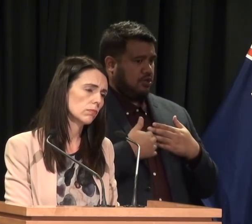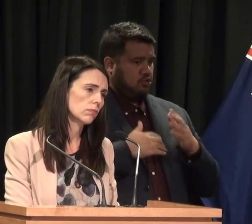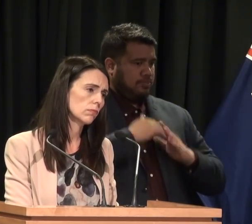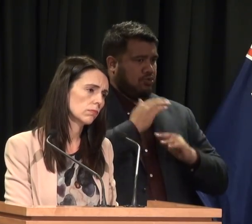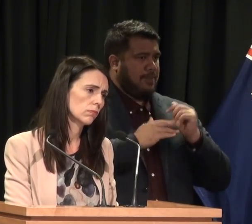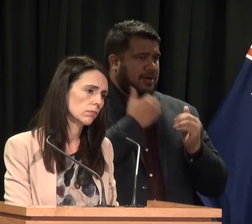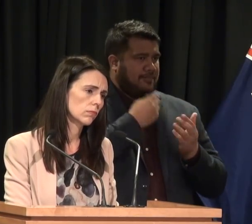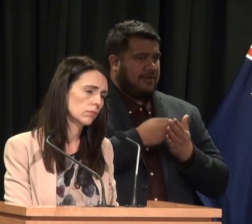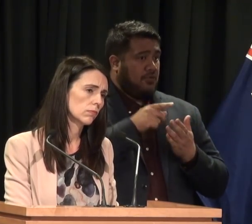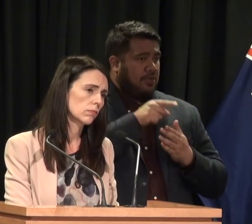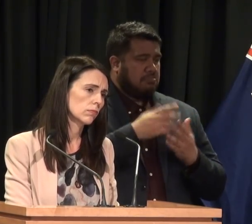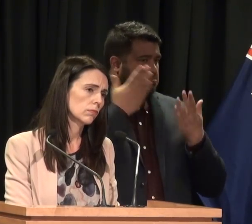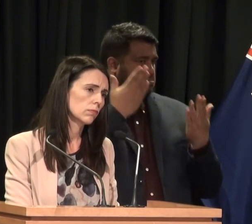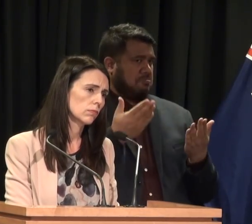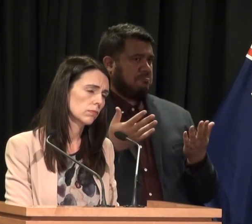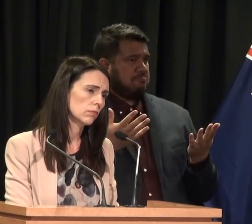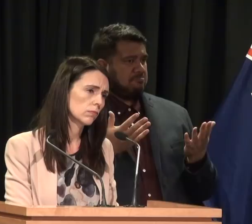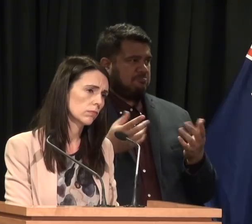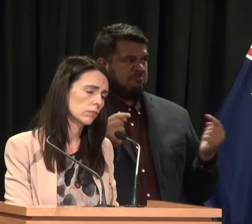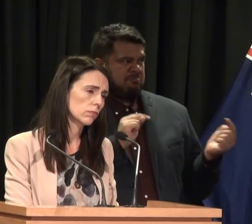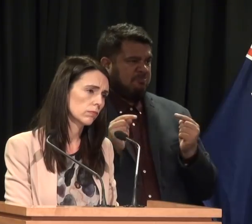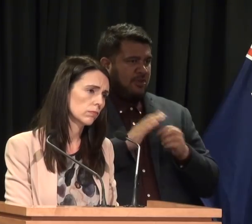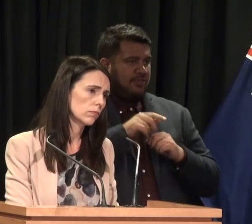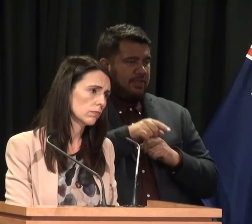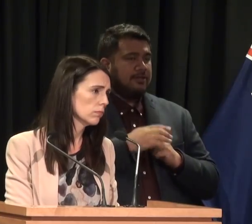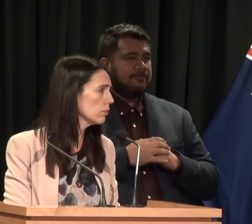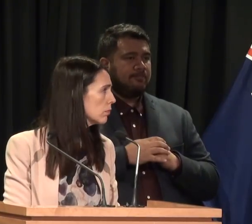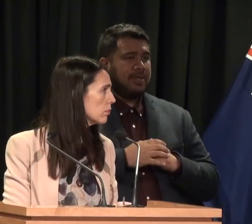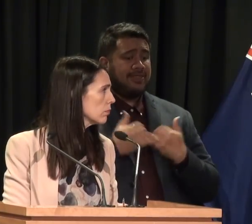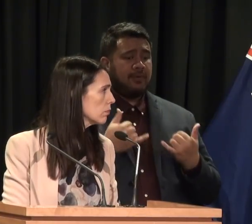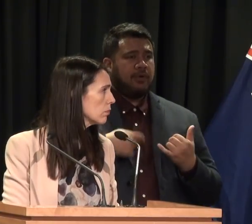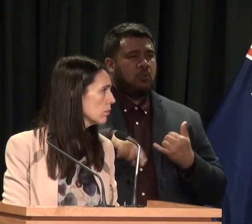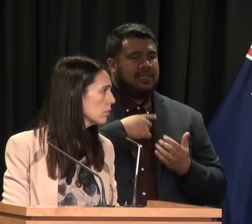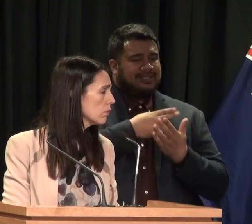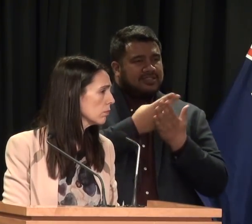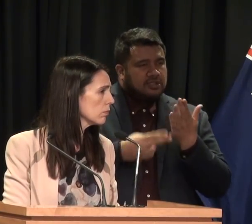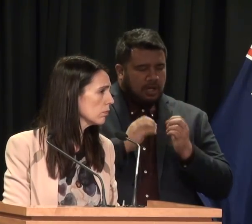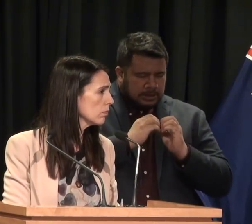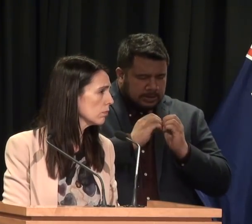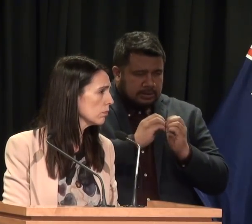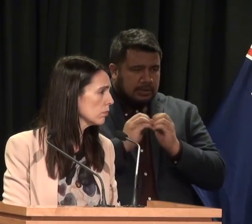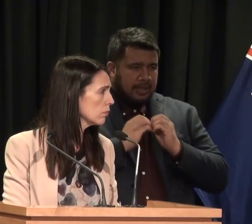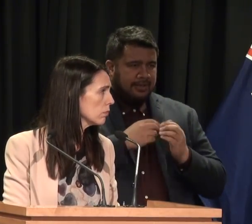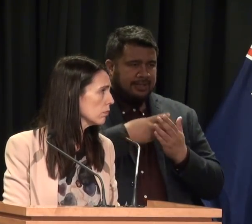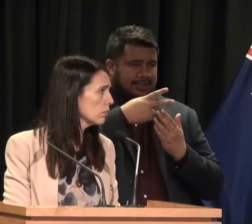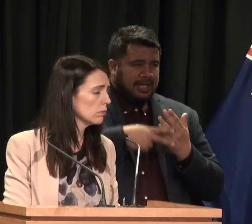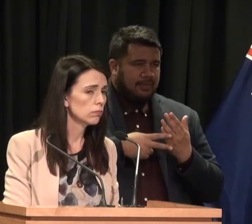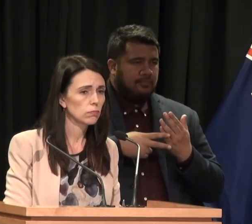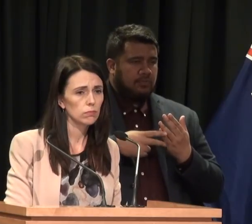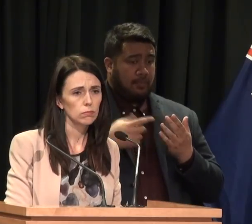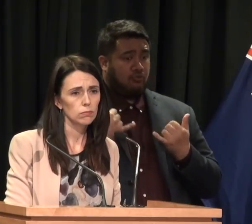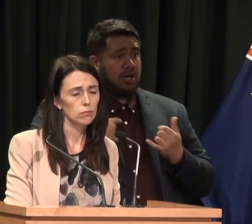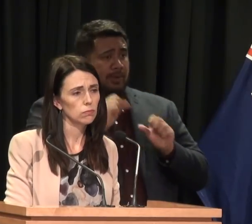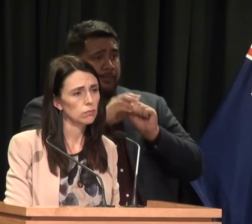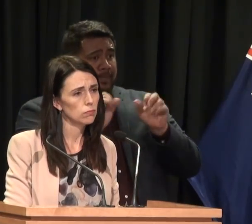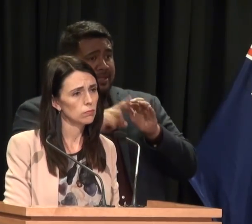something to be debated. But as I say, we're in the process now of designing the scheme. I'm giving you examples of what tends to happen with